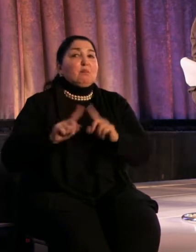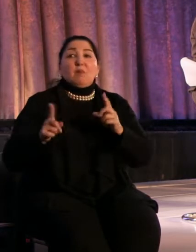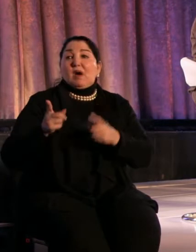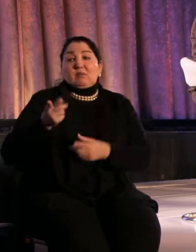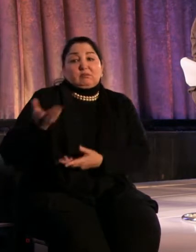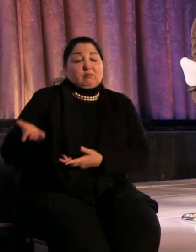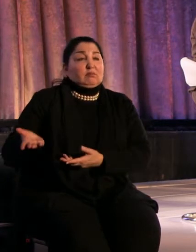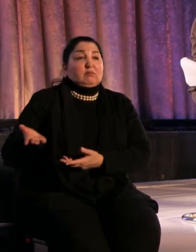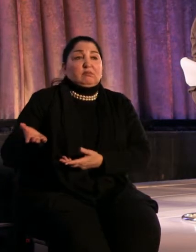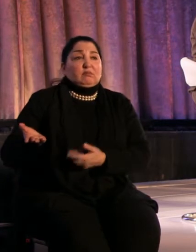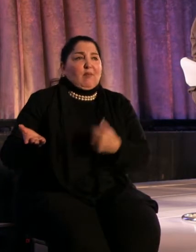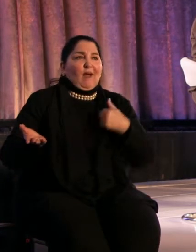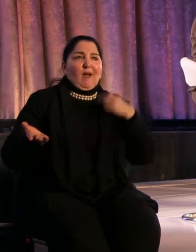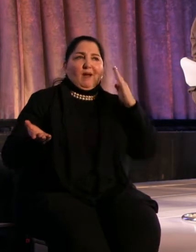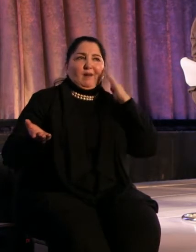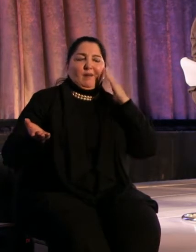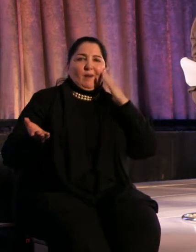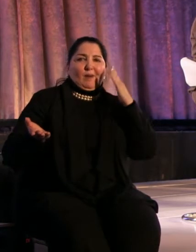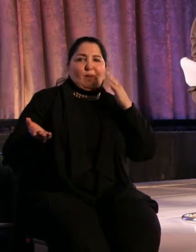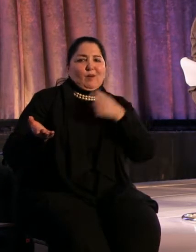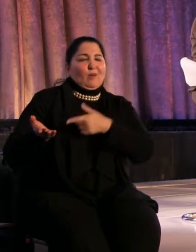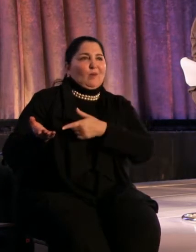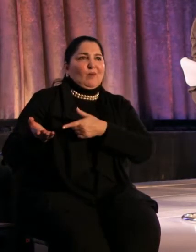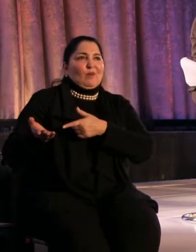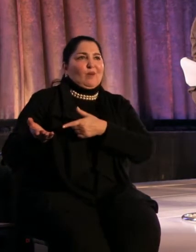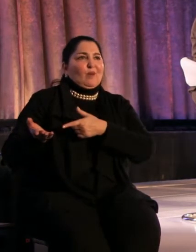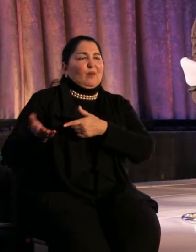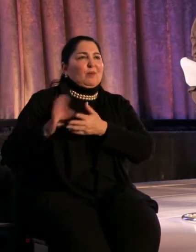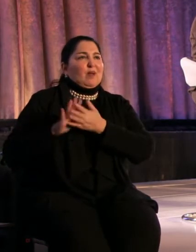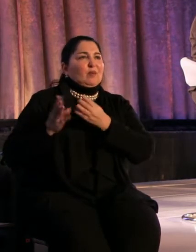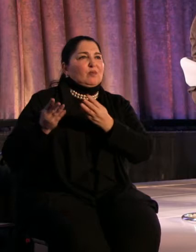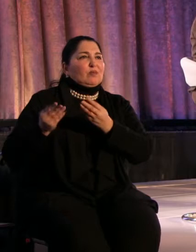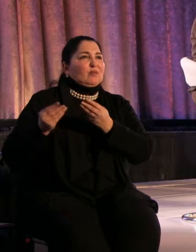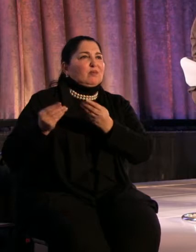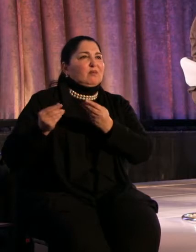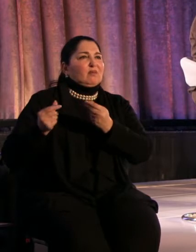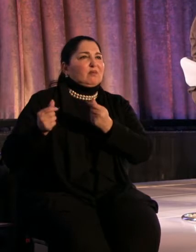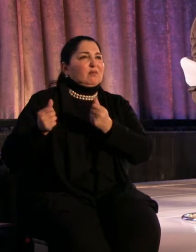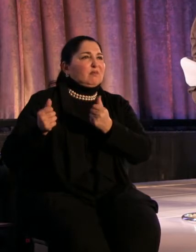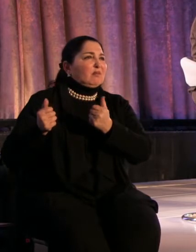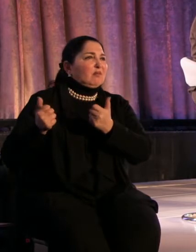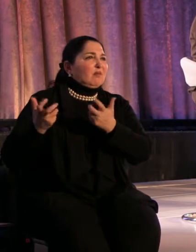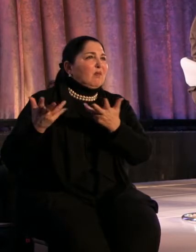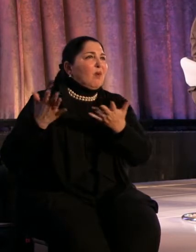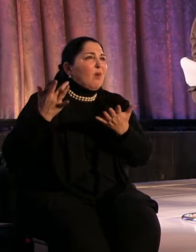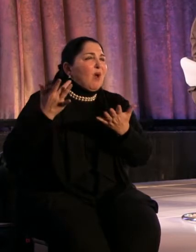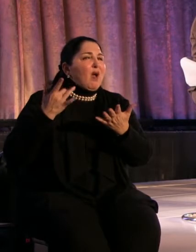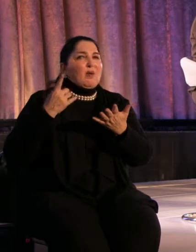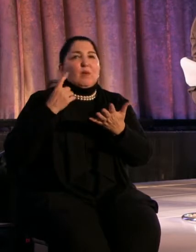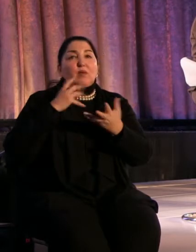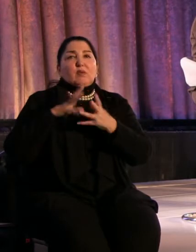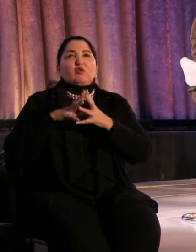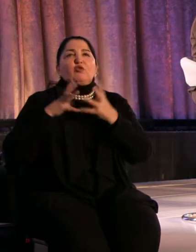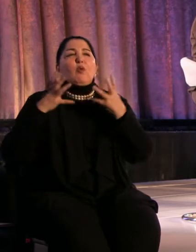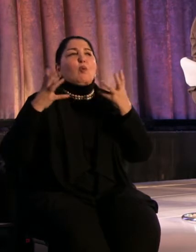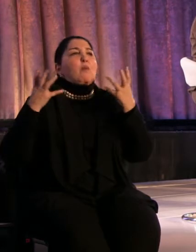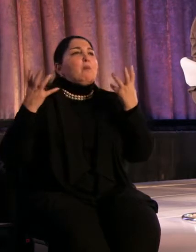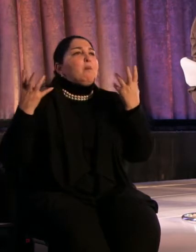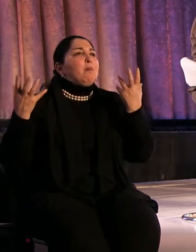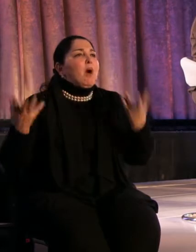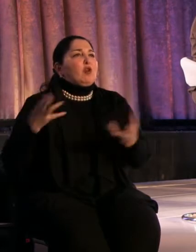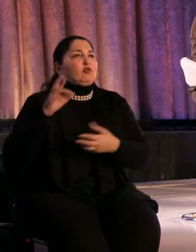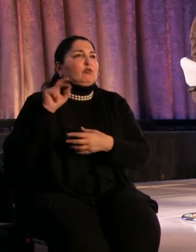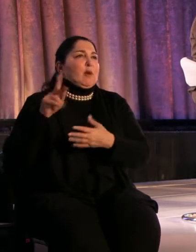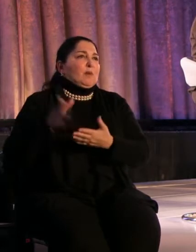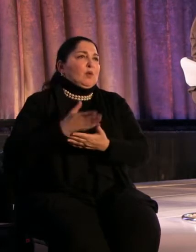as even I know, kind of gets diluted away with, there's so much rap